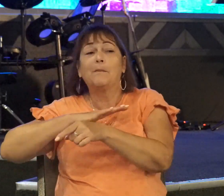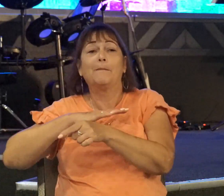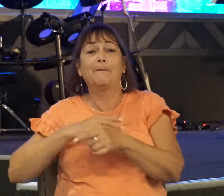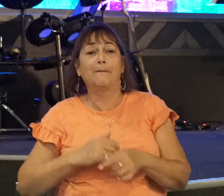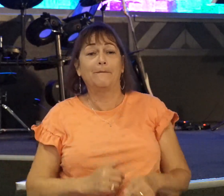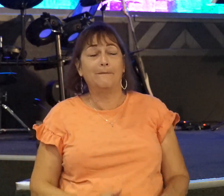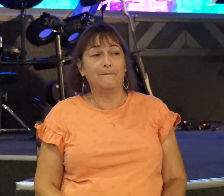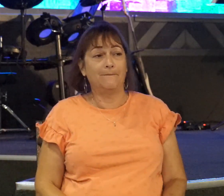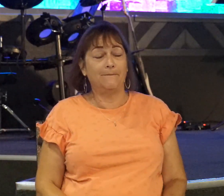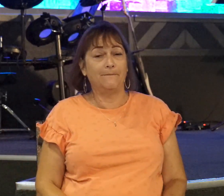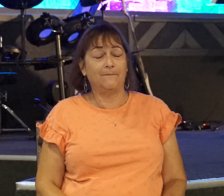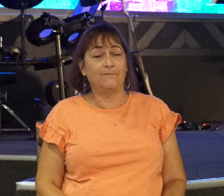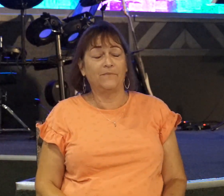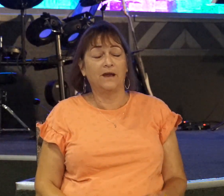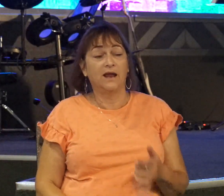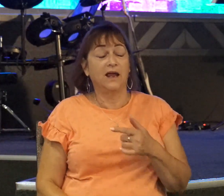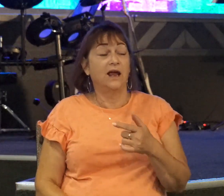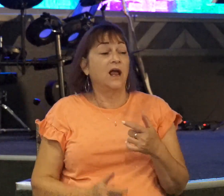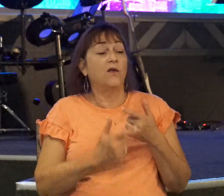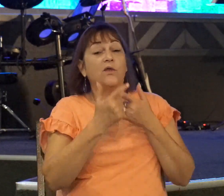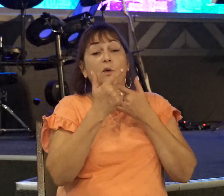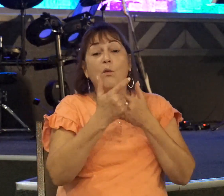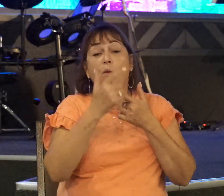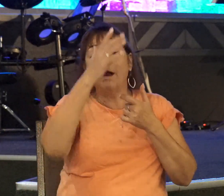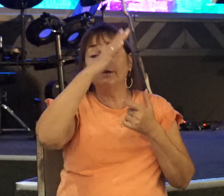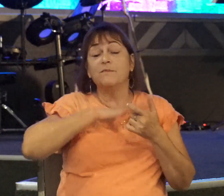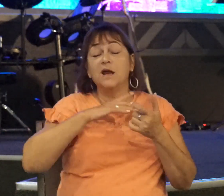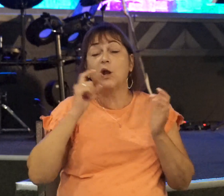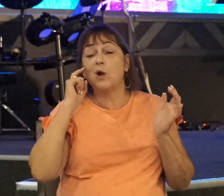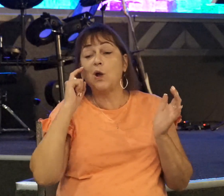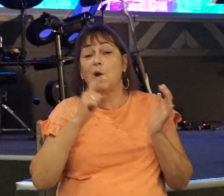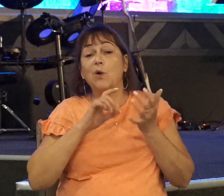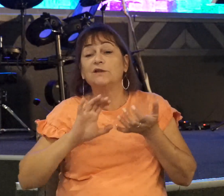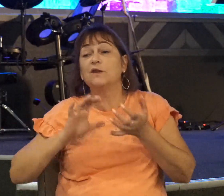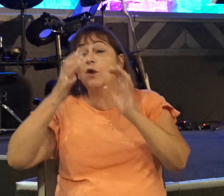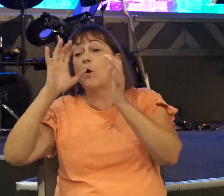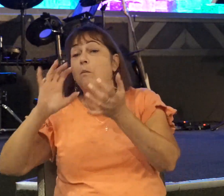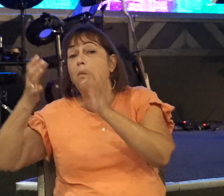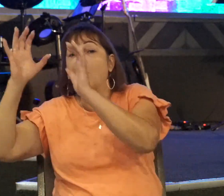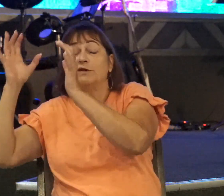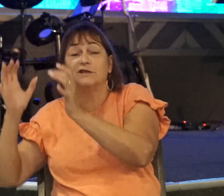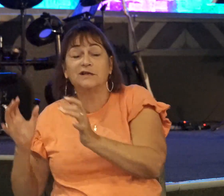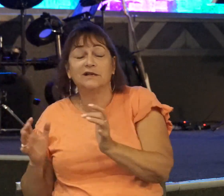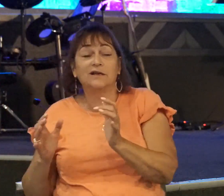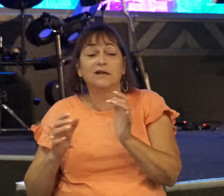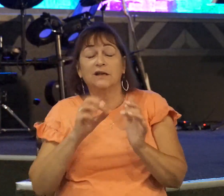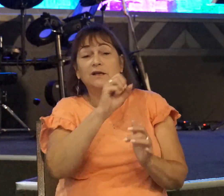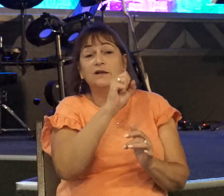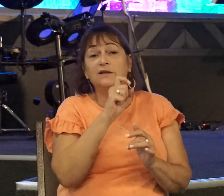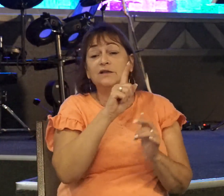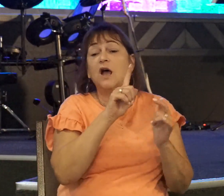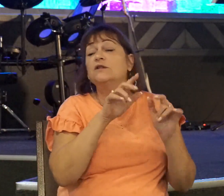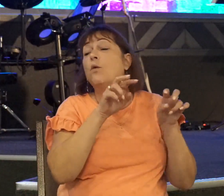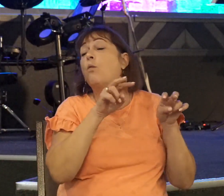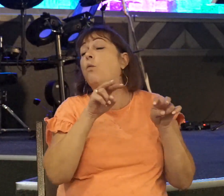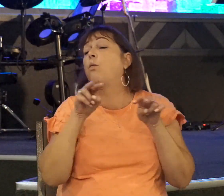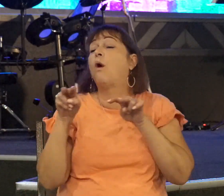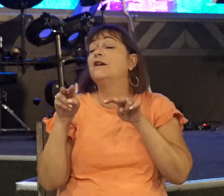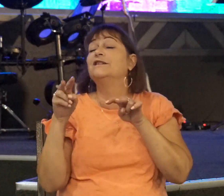And the watchmen noticed the commotion in the Philistine camp. Saul's watchmen. They're looking out over there, and they see something's